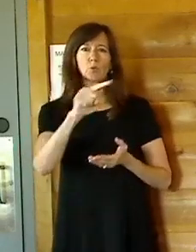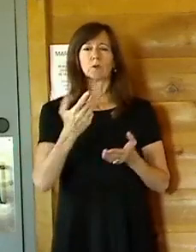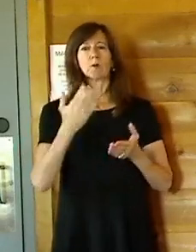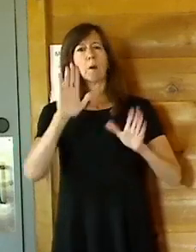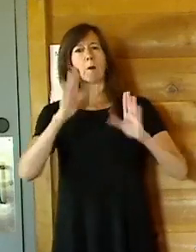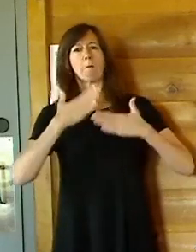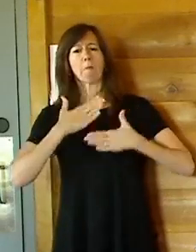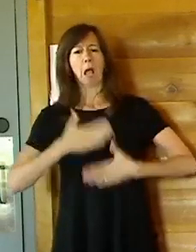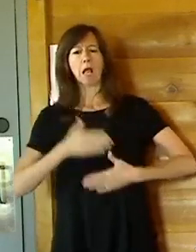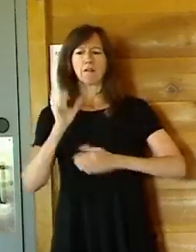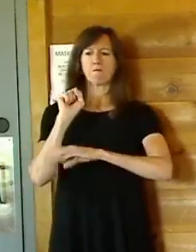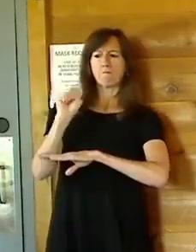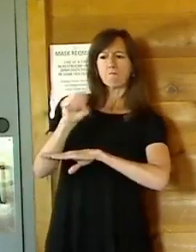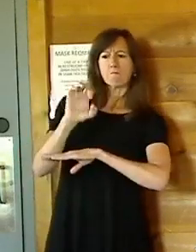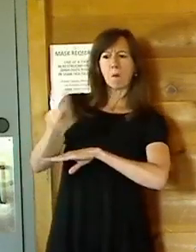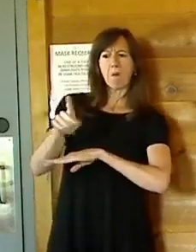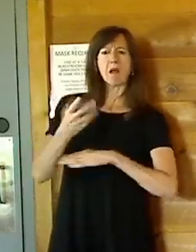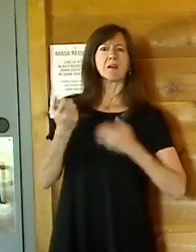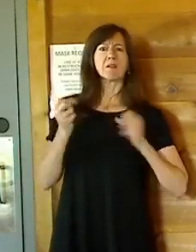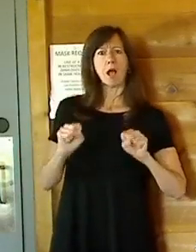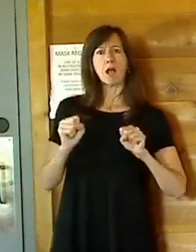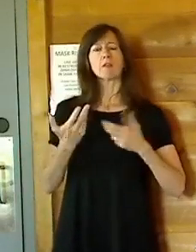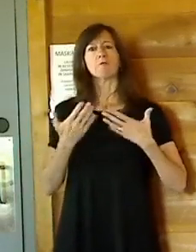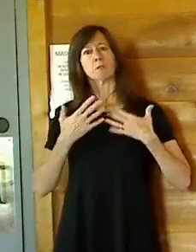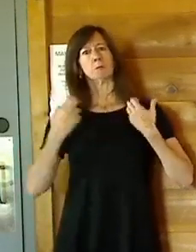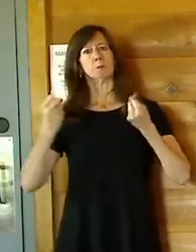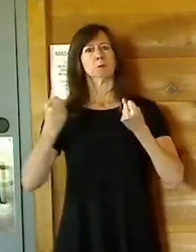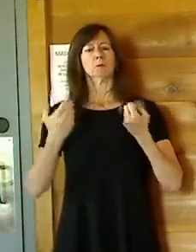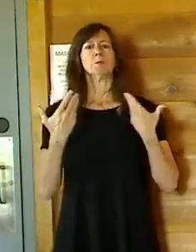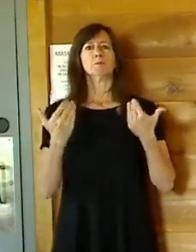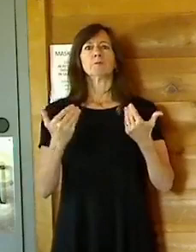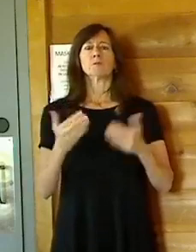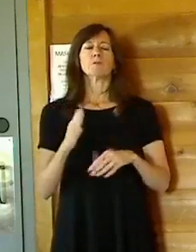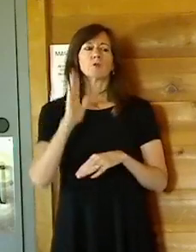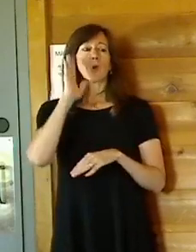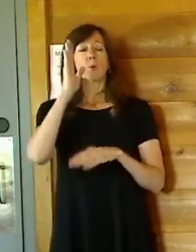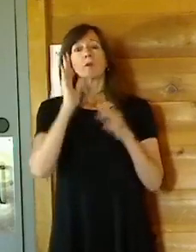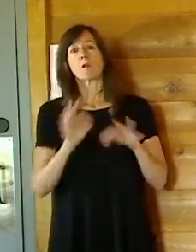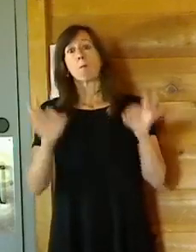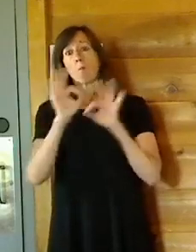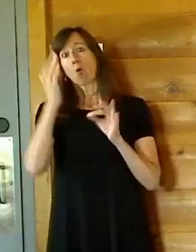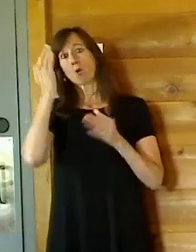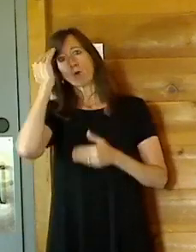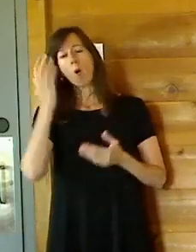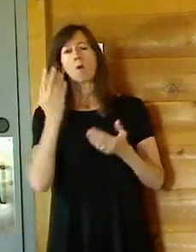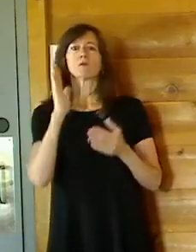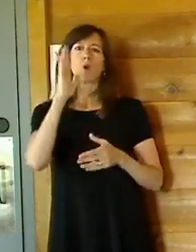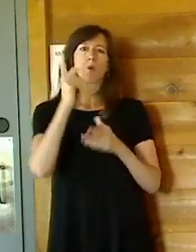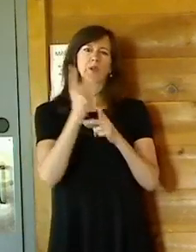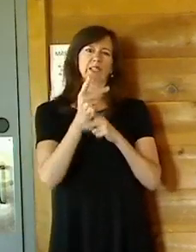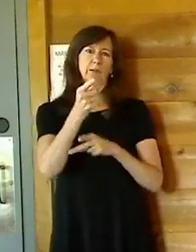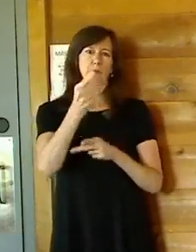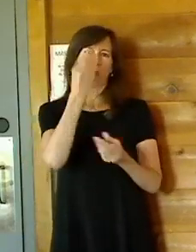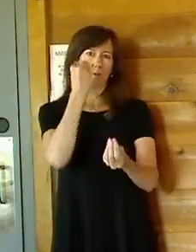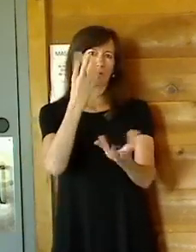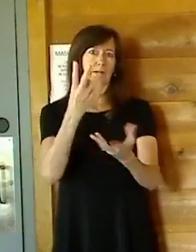to overcome it. So, it's important to know that. We'll keep you posted as information becomes available. I do want to note,